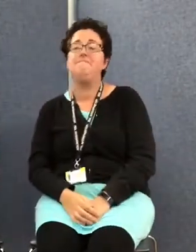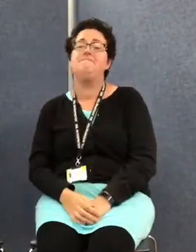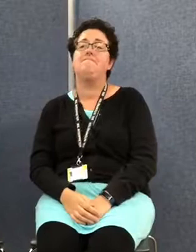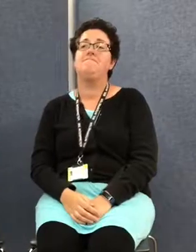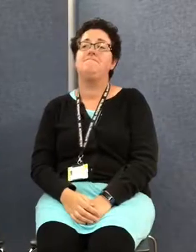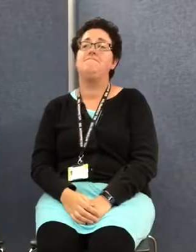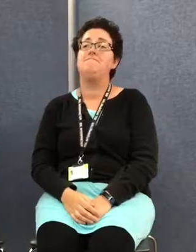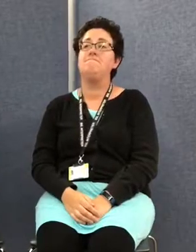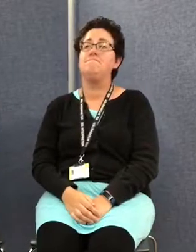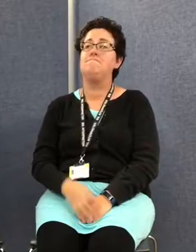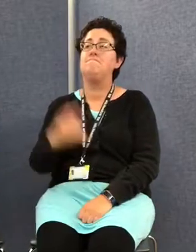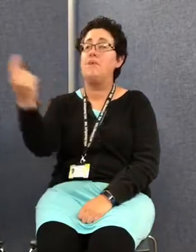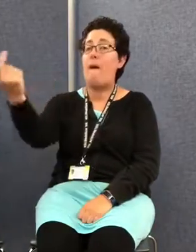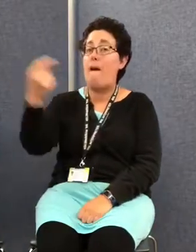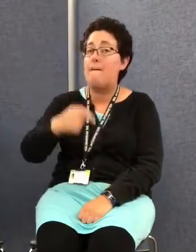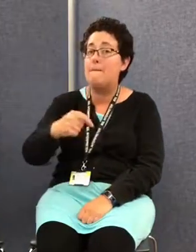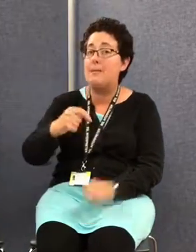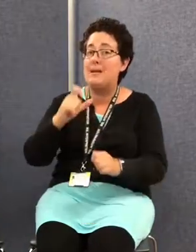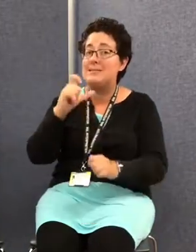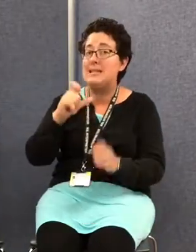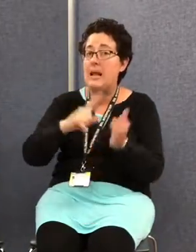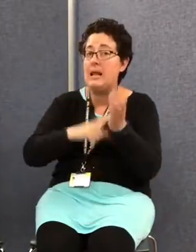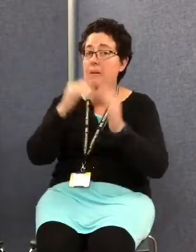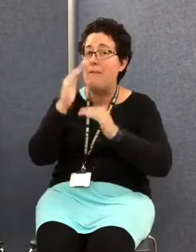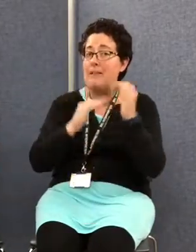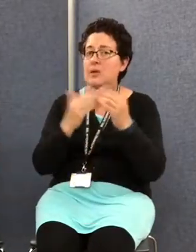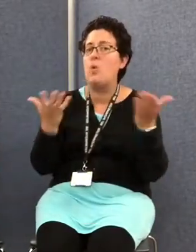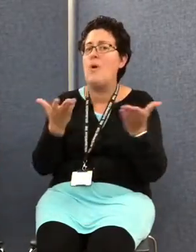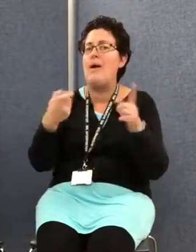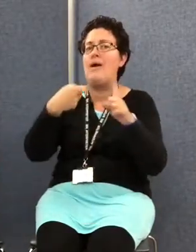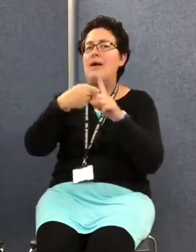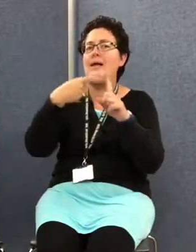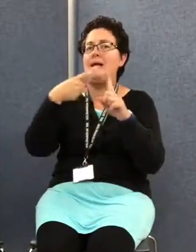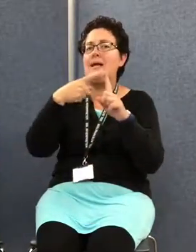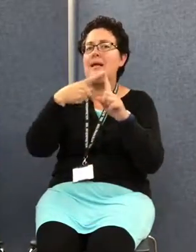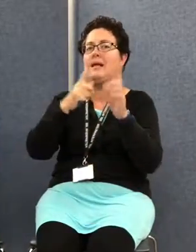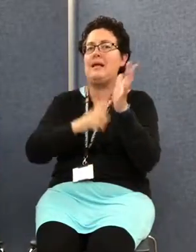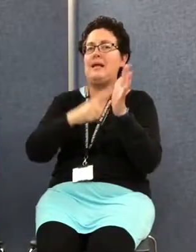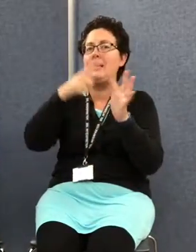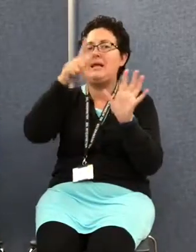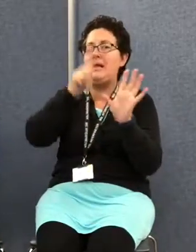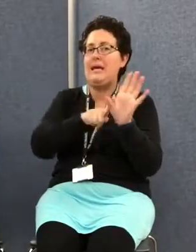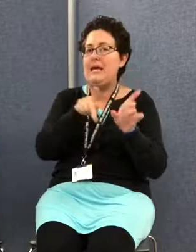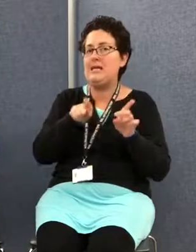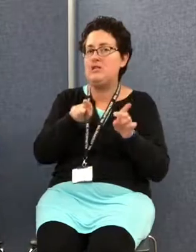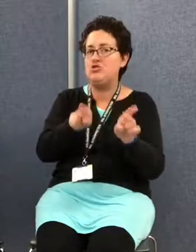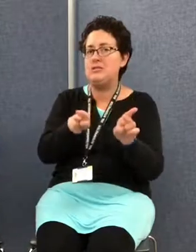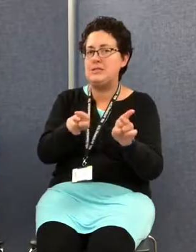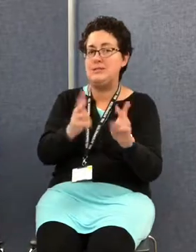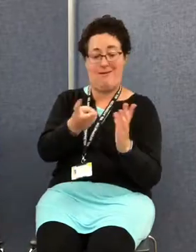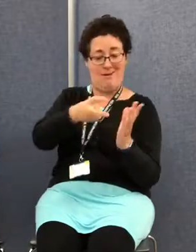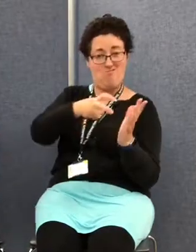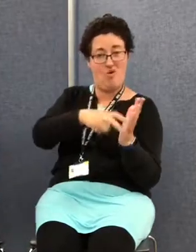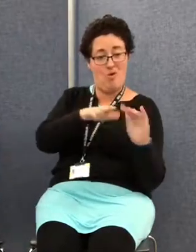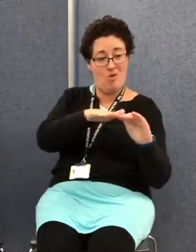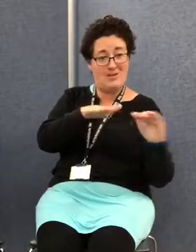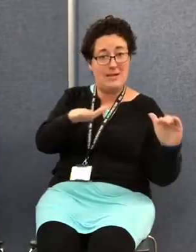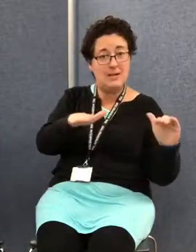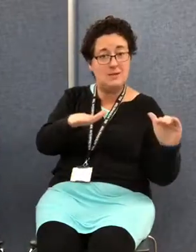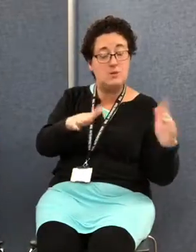the City Lit main building at Keeley Street and ask at the Enrolments Desk or you can go on the City Lit website and look at the